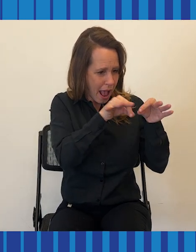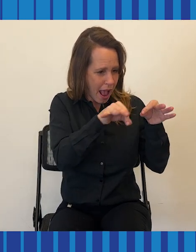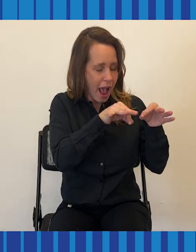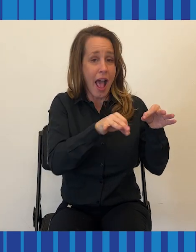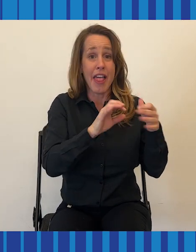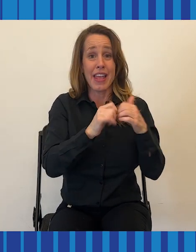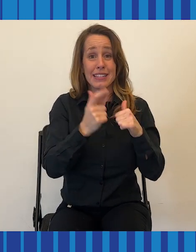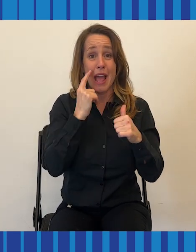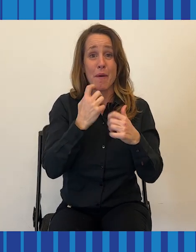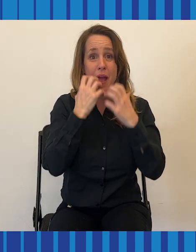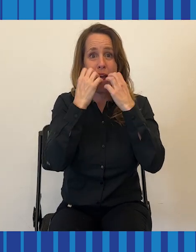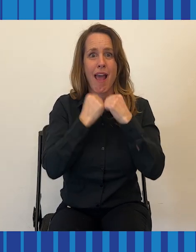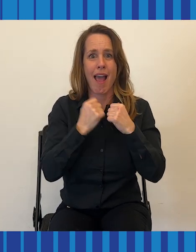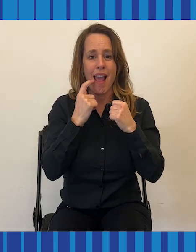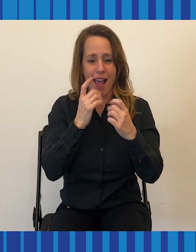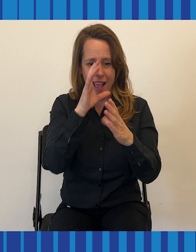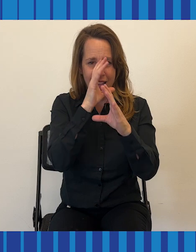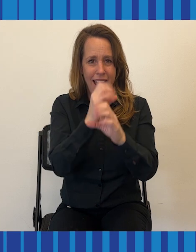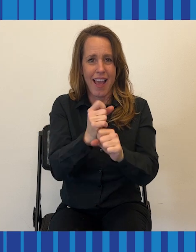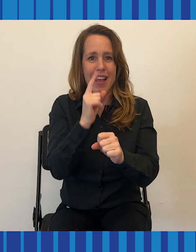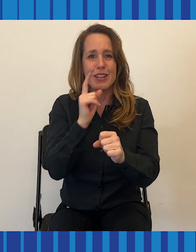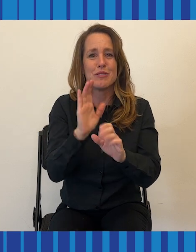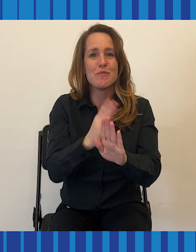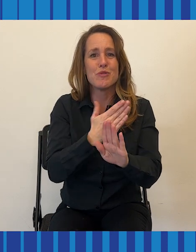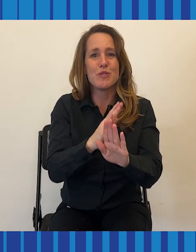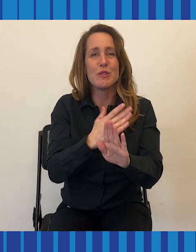That's how I would get into the music.